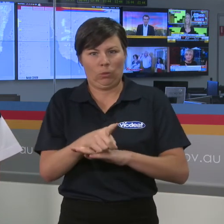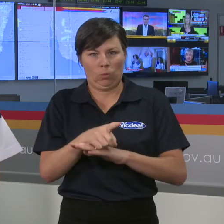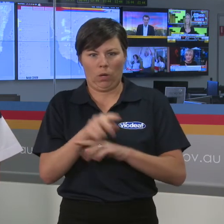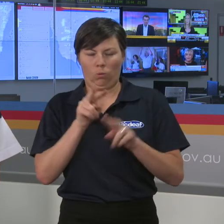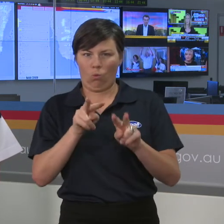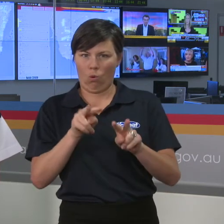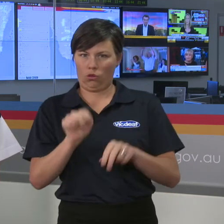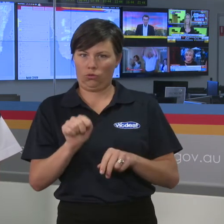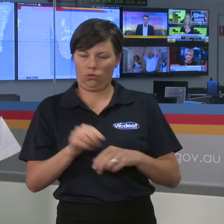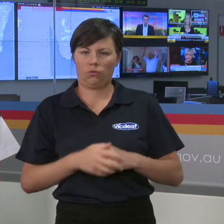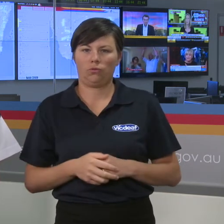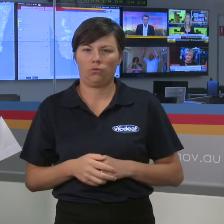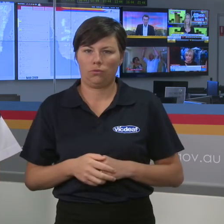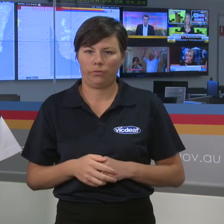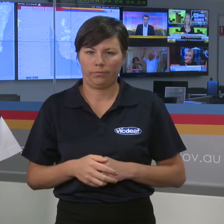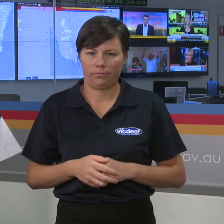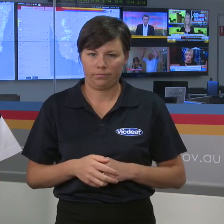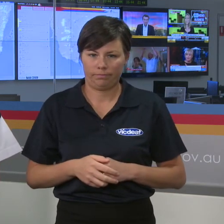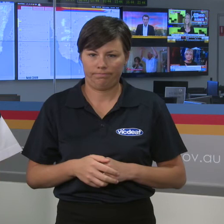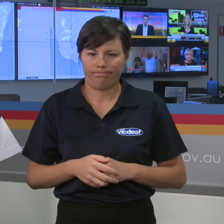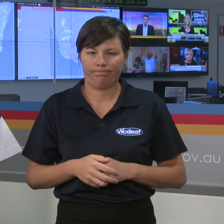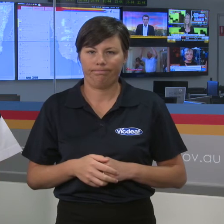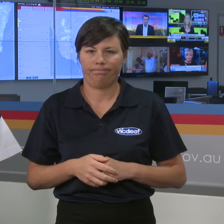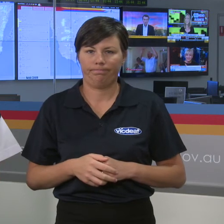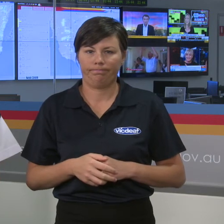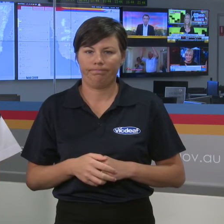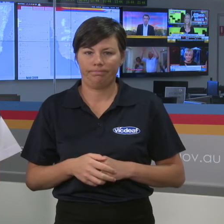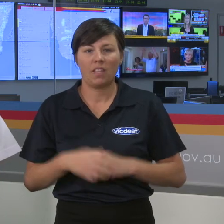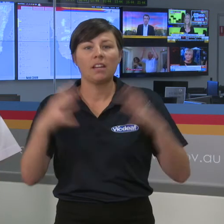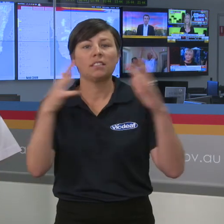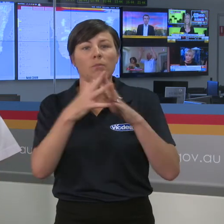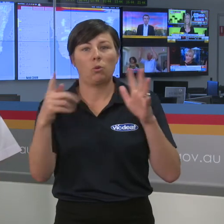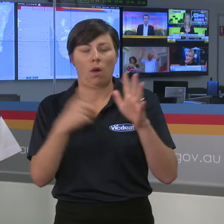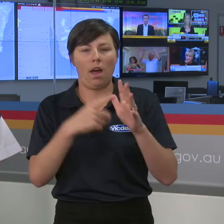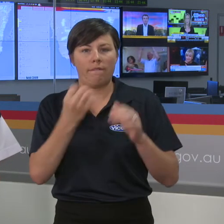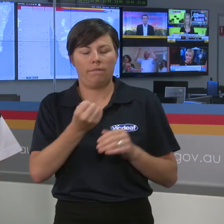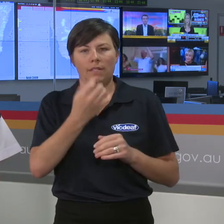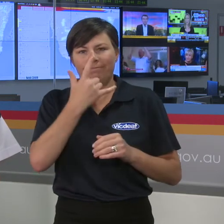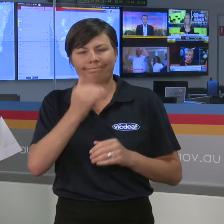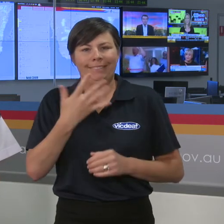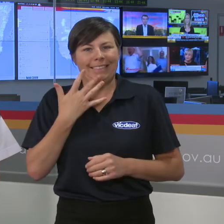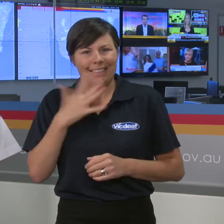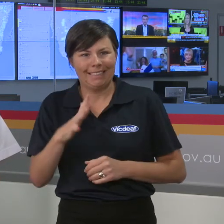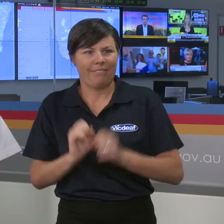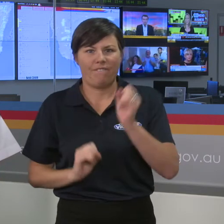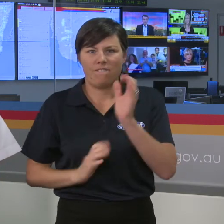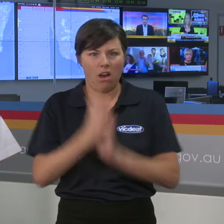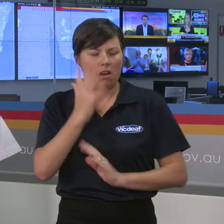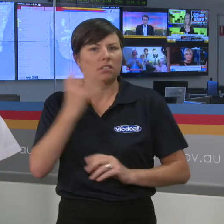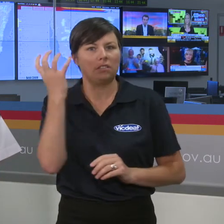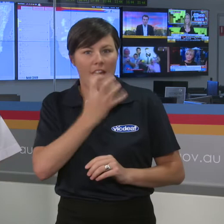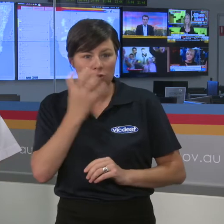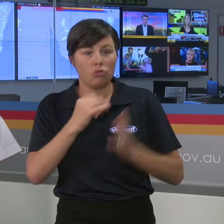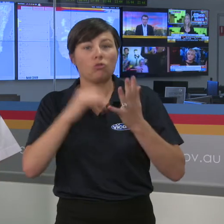It's also interesting that there's been extreme heat and fire conditions in Western Australia and from that Western Australia have